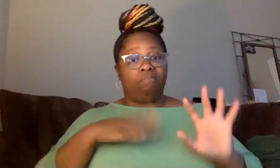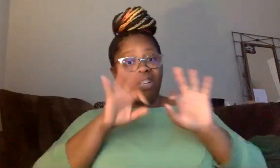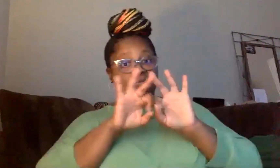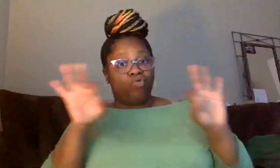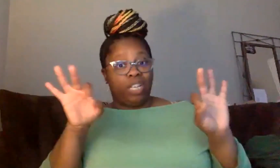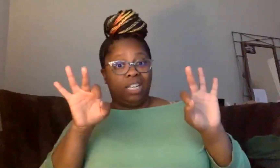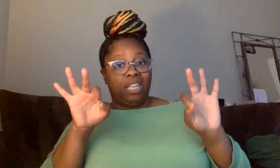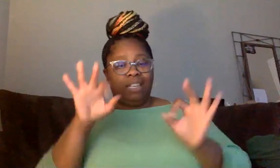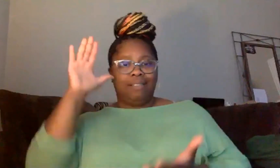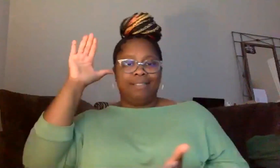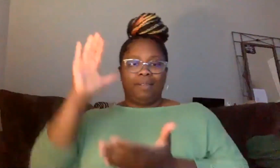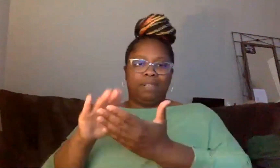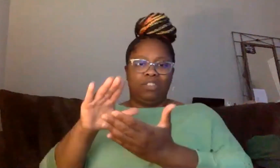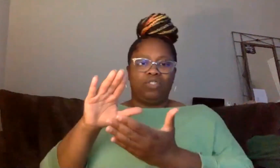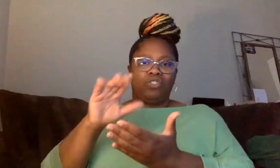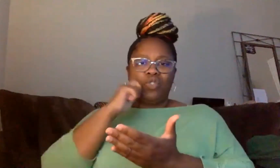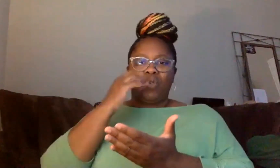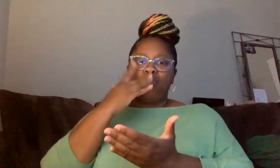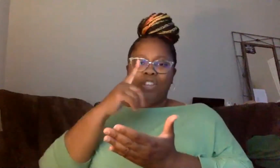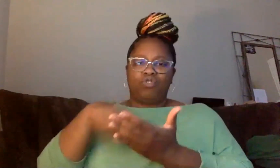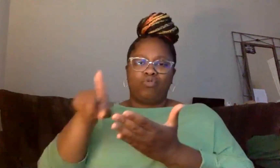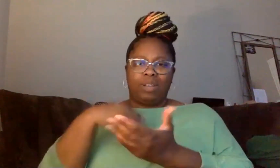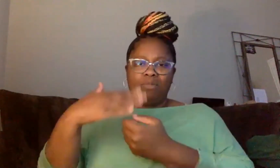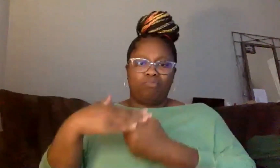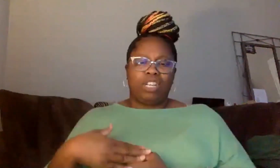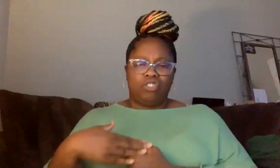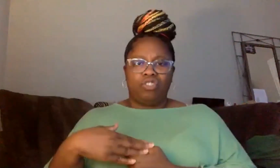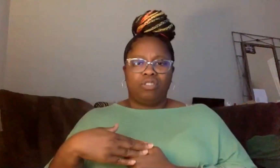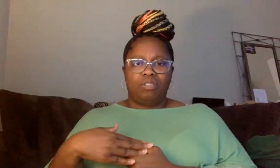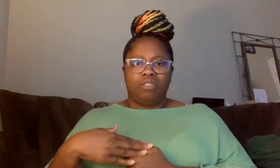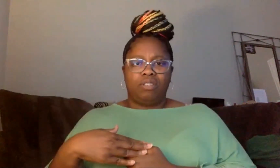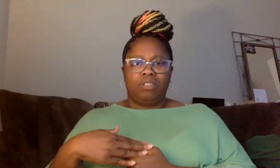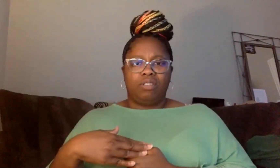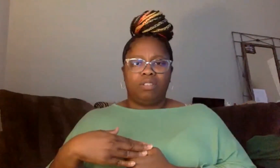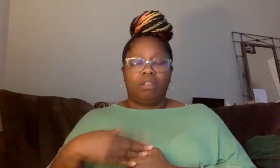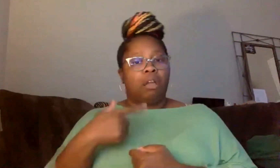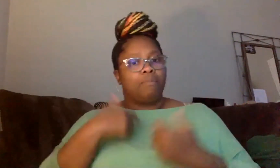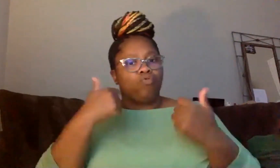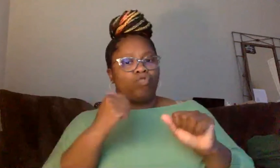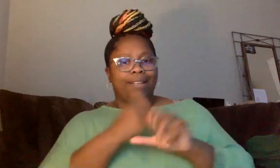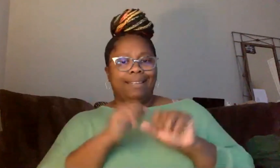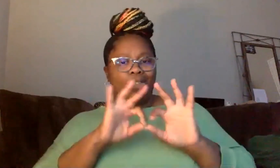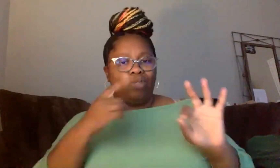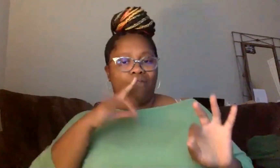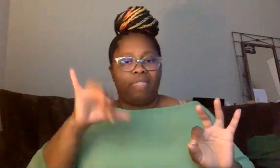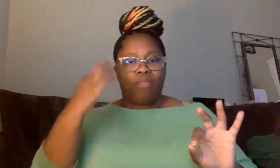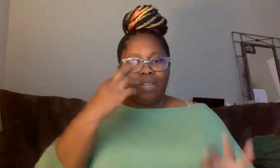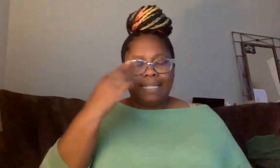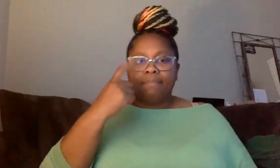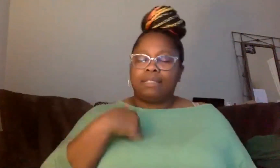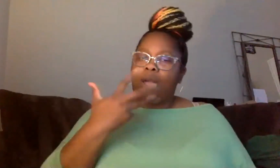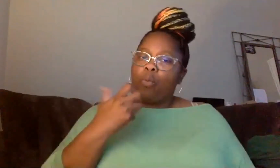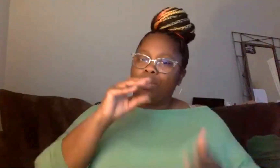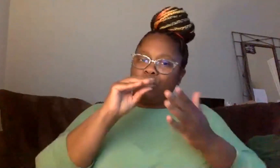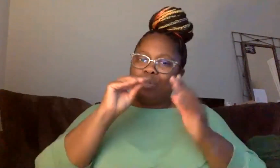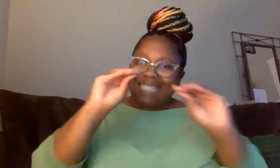diminish racial discrimination, oppression. This is the only thing I'm, I'm trying to get a degree for anyway. So I could teach students like